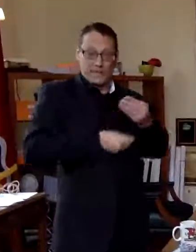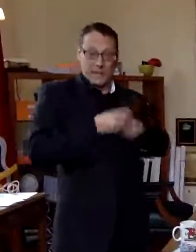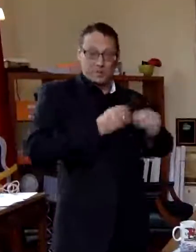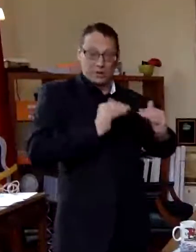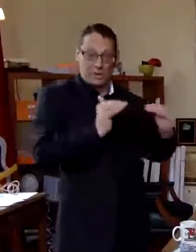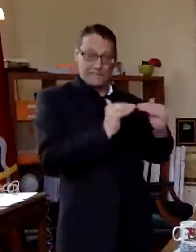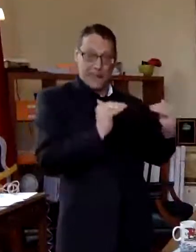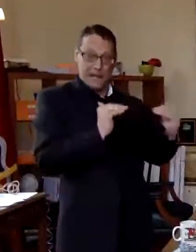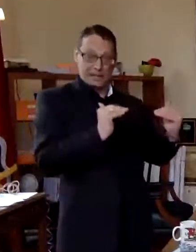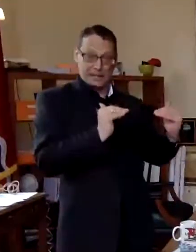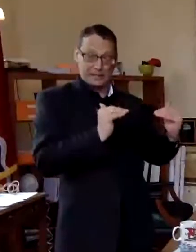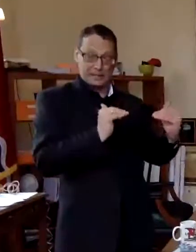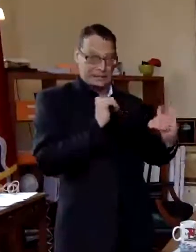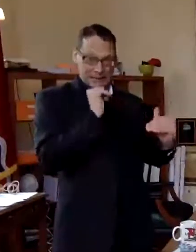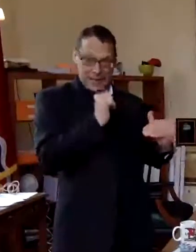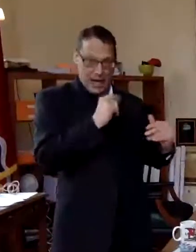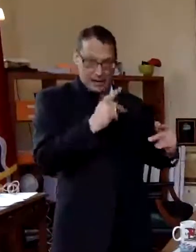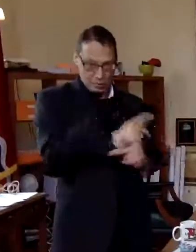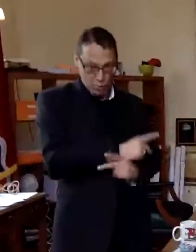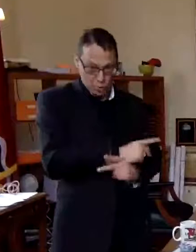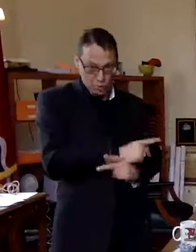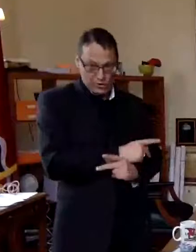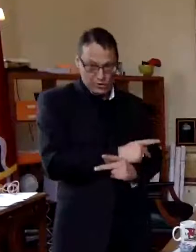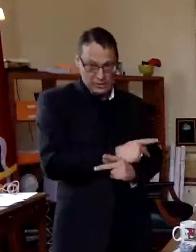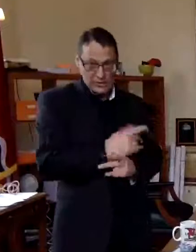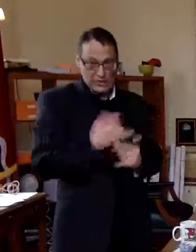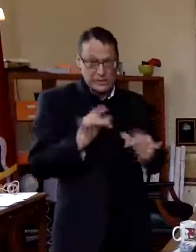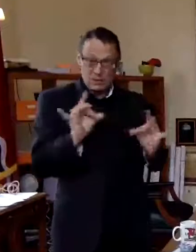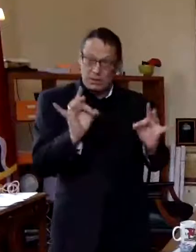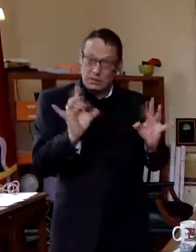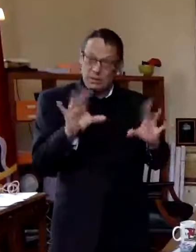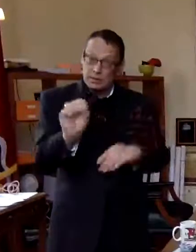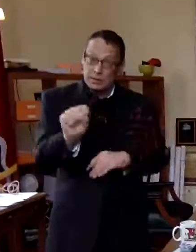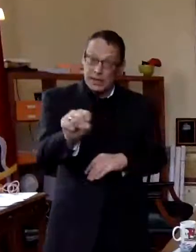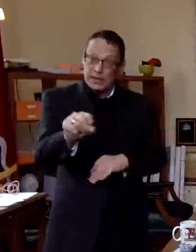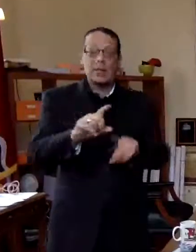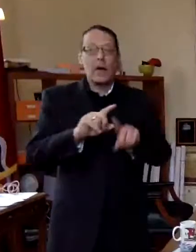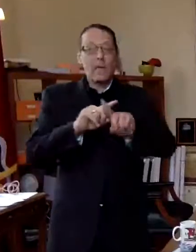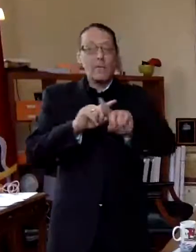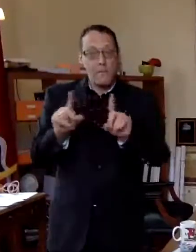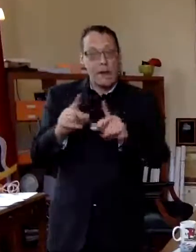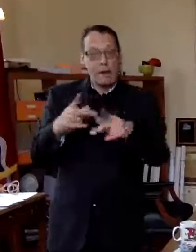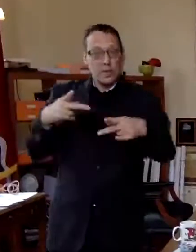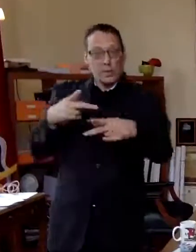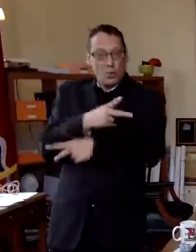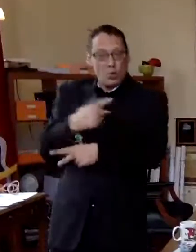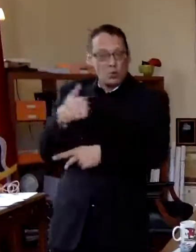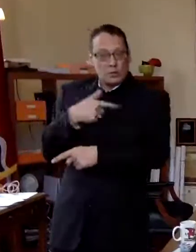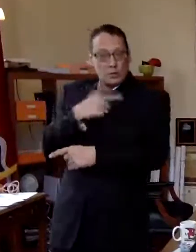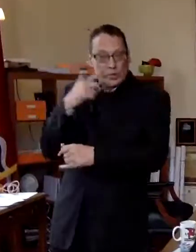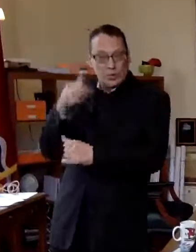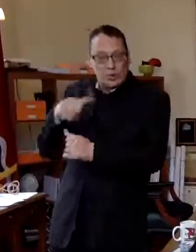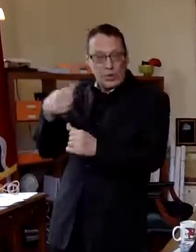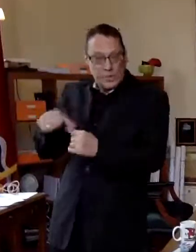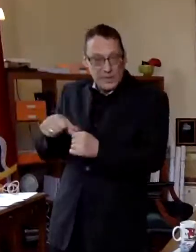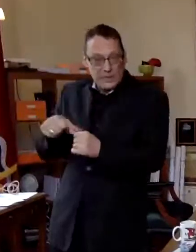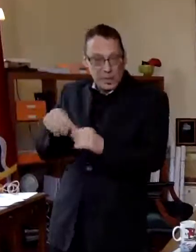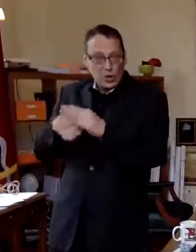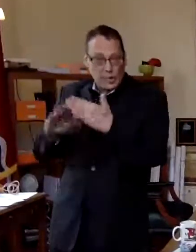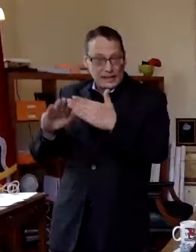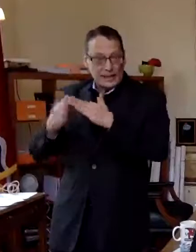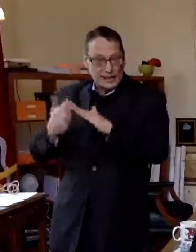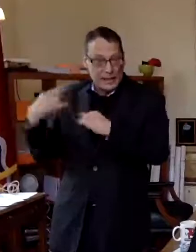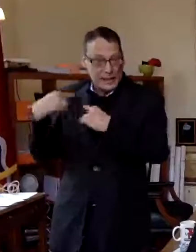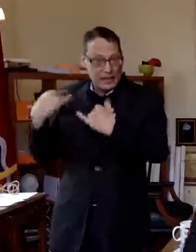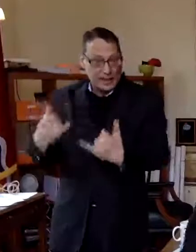worst possible budget that it's still a very bad budget the worst that we can ever remember having in this city in